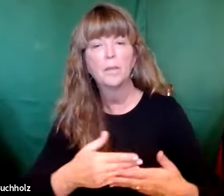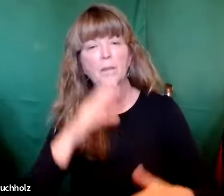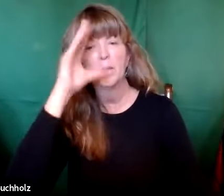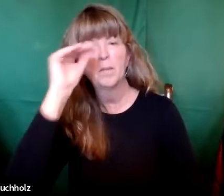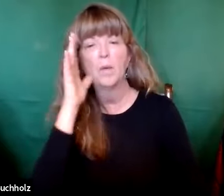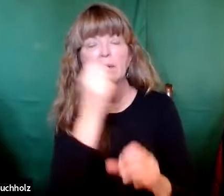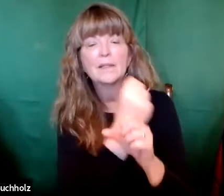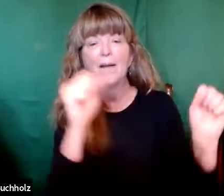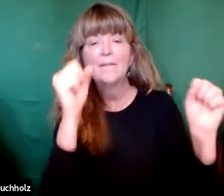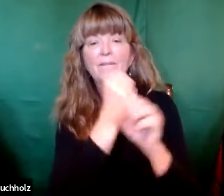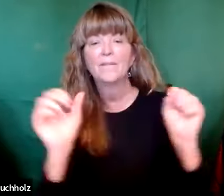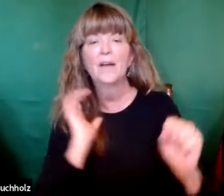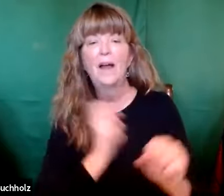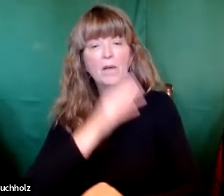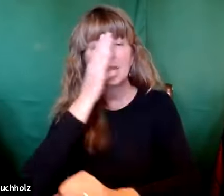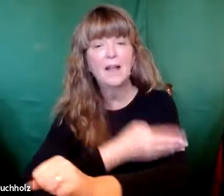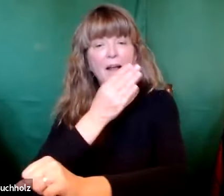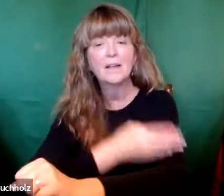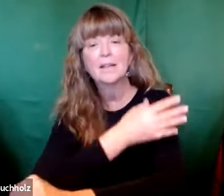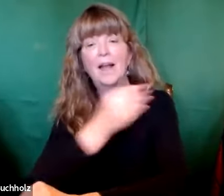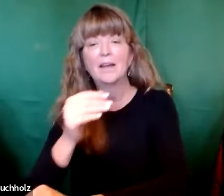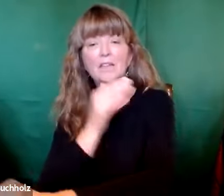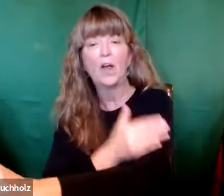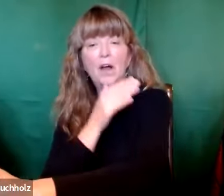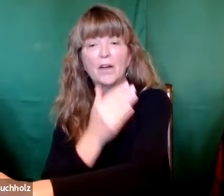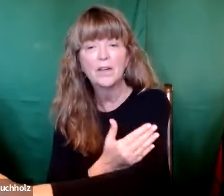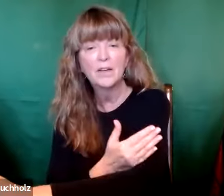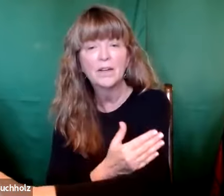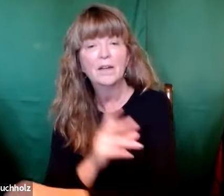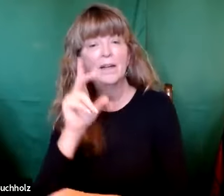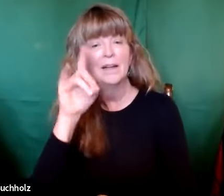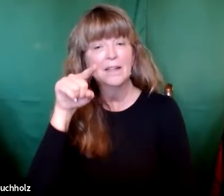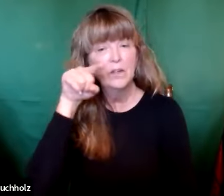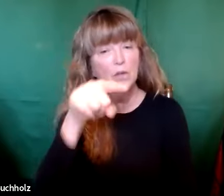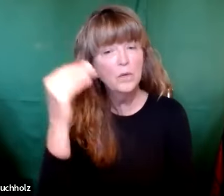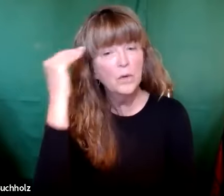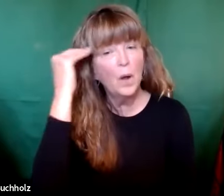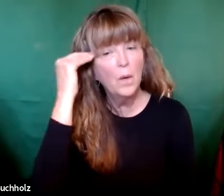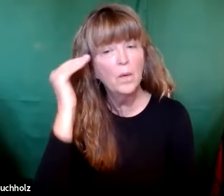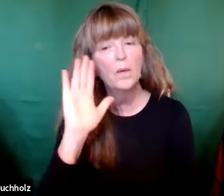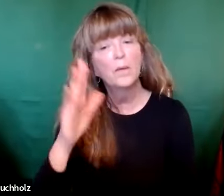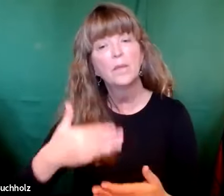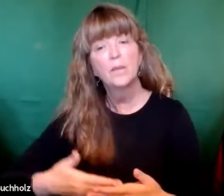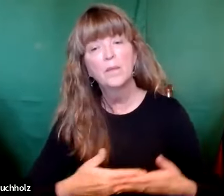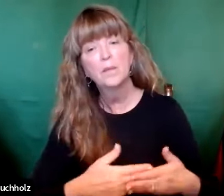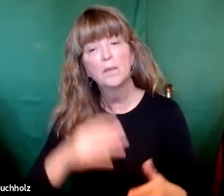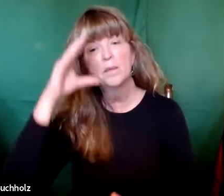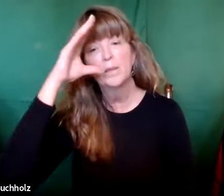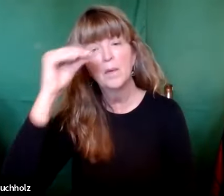know that your baby boy will save our sons and daughters? Did you know that your